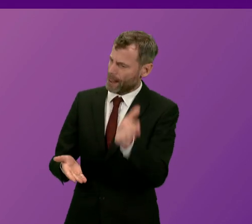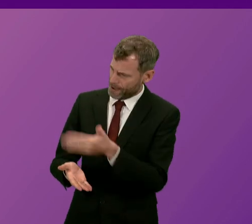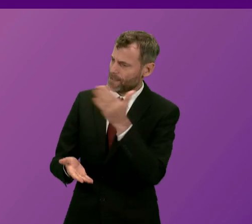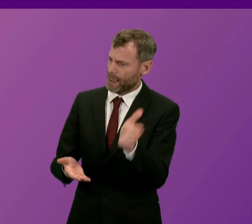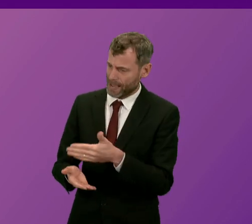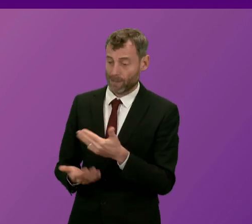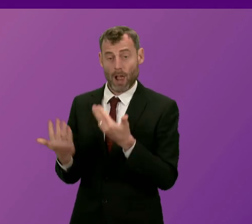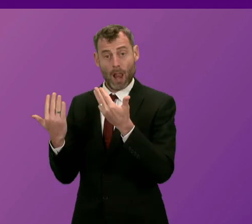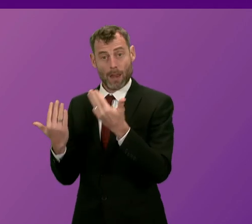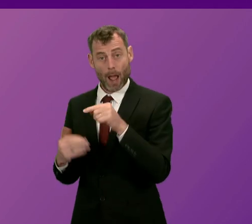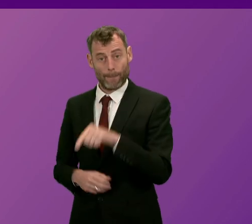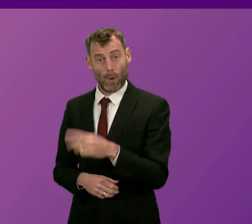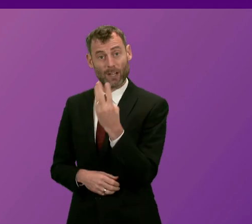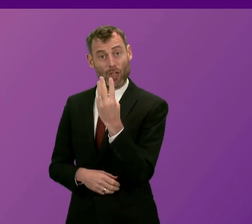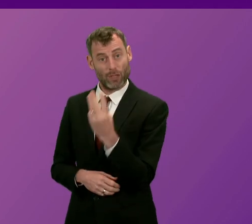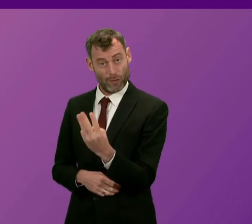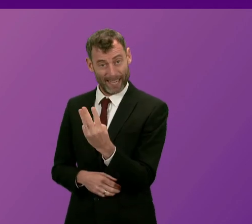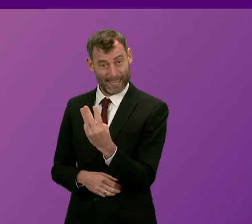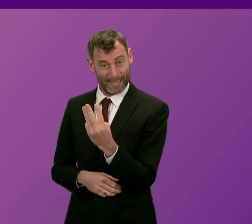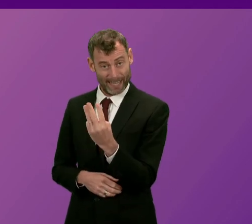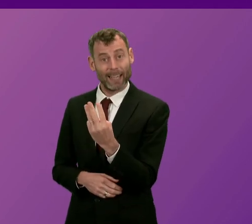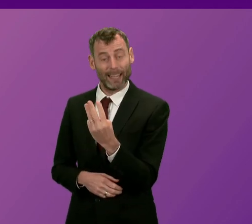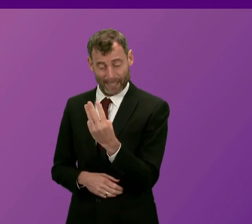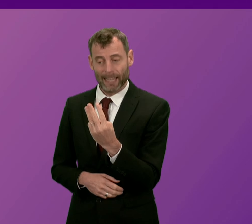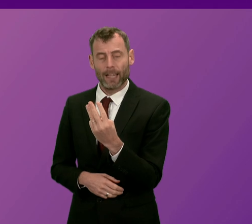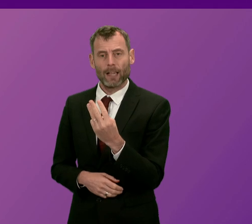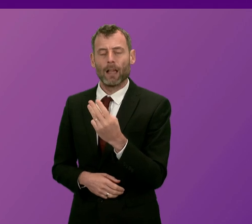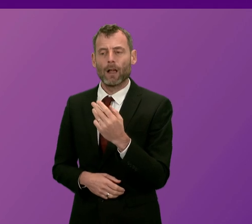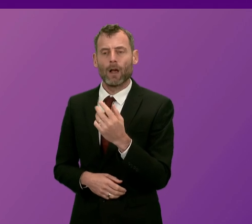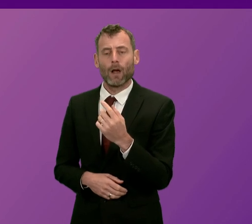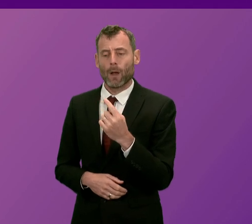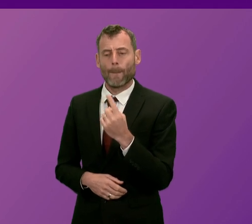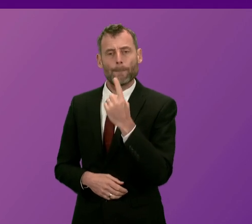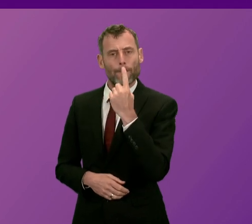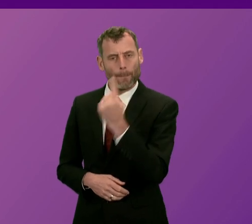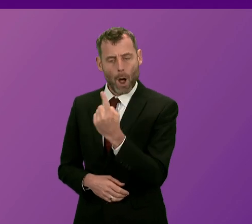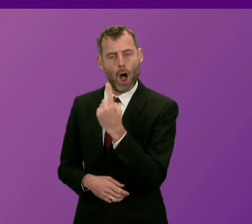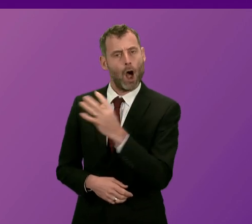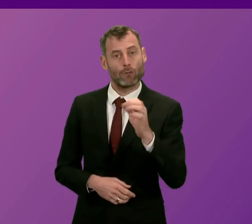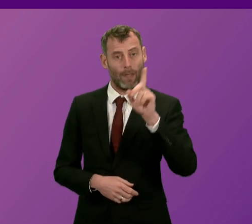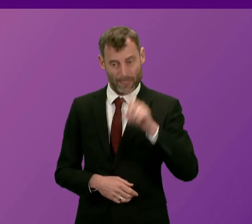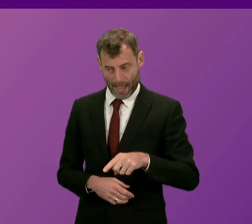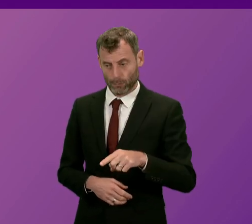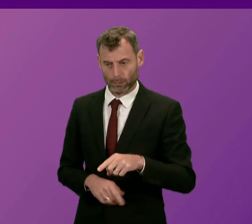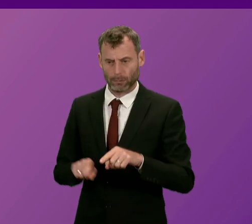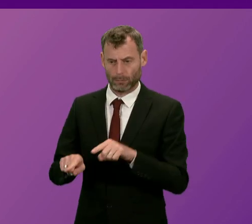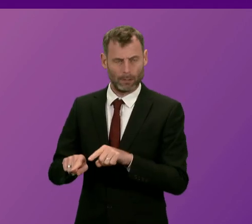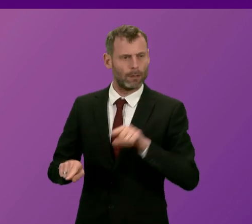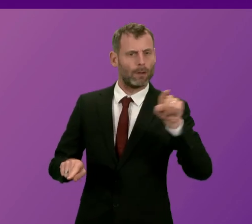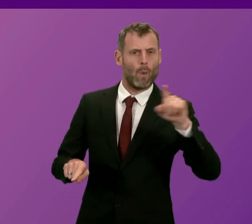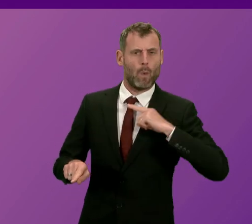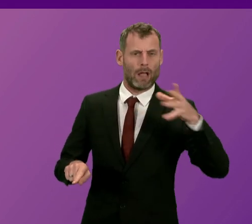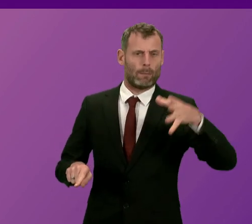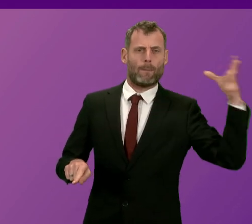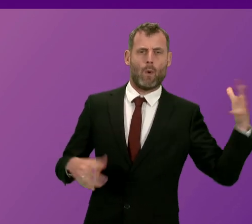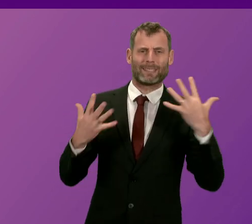only 9.3 members of the public and delayed discharge per 100,000, how is it justifiable for there